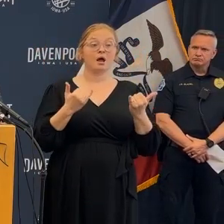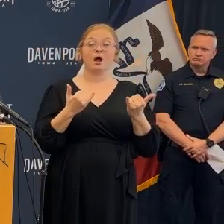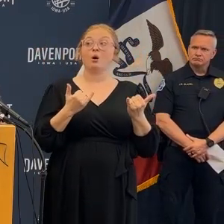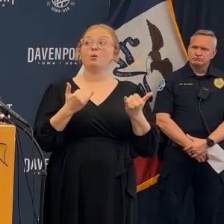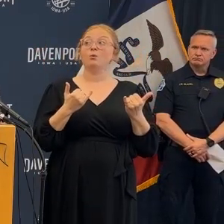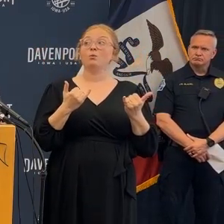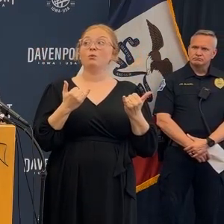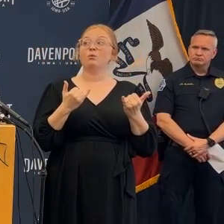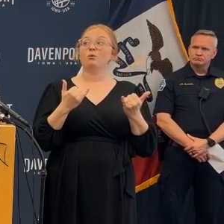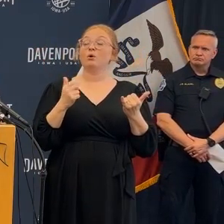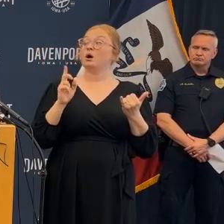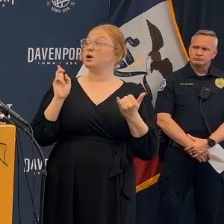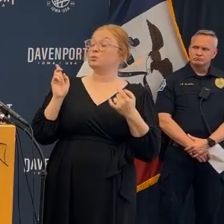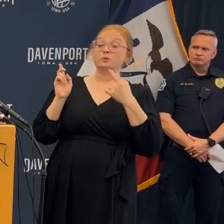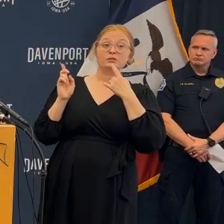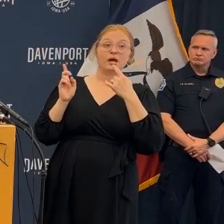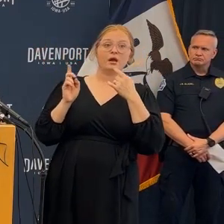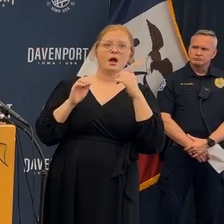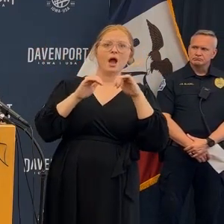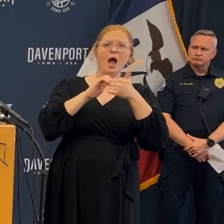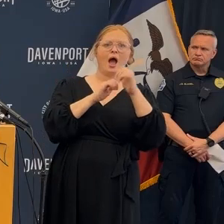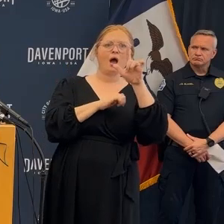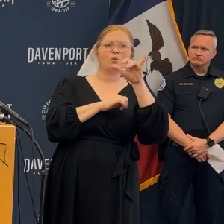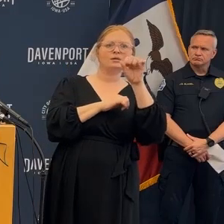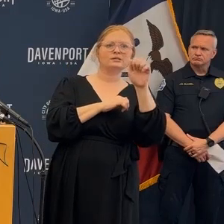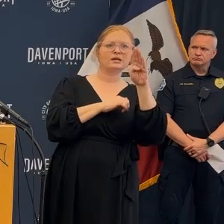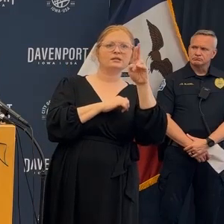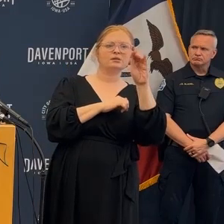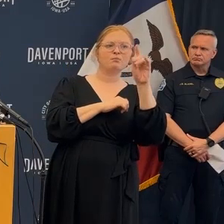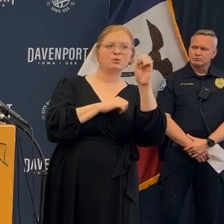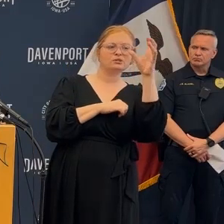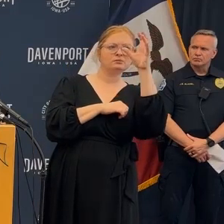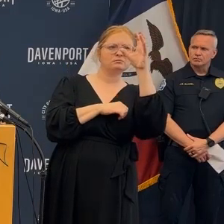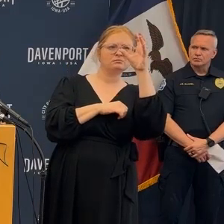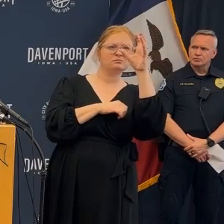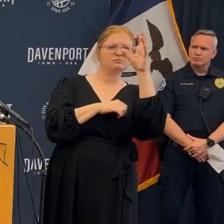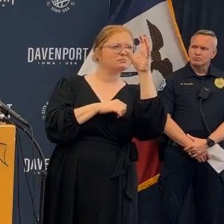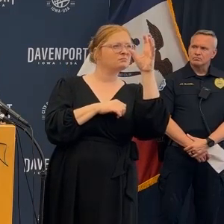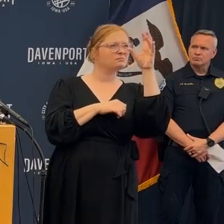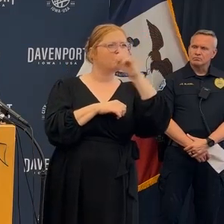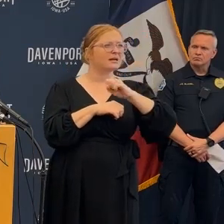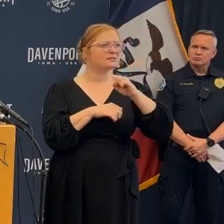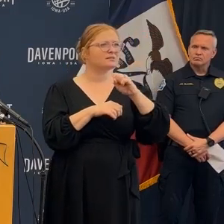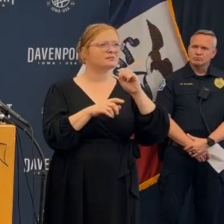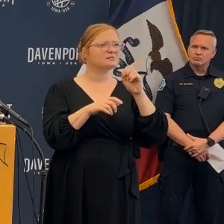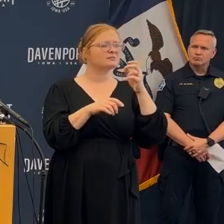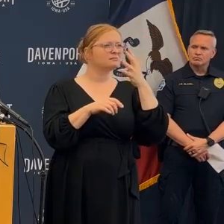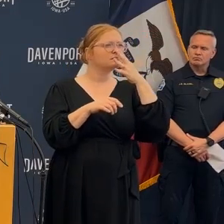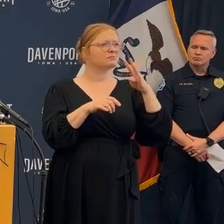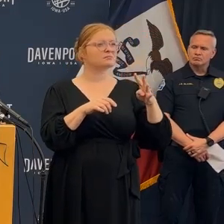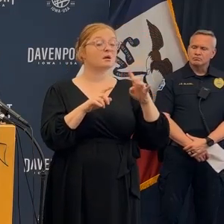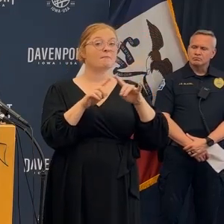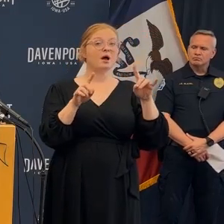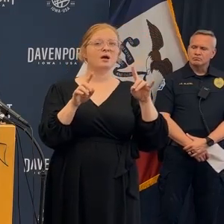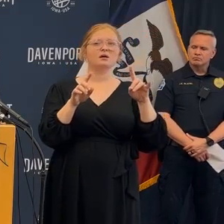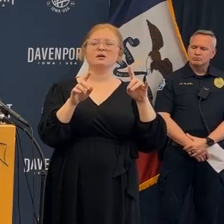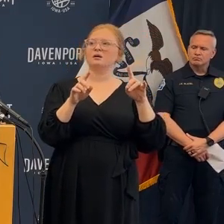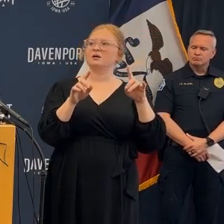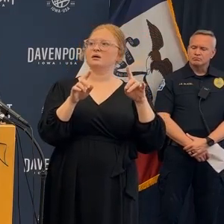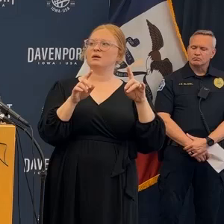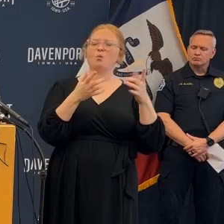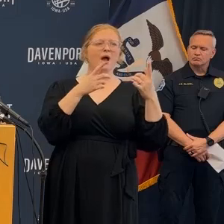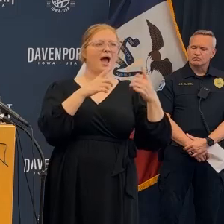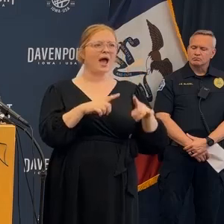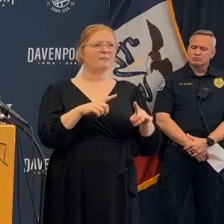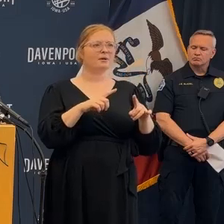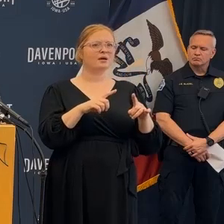with all due respect to Ryan's family obviously there are people out there who feel different you've been hearing a lot of them in here and you said I